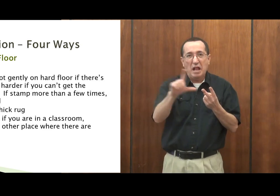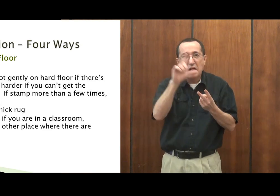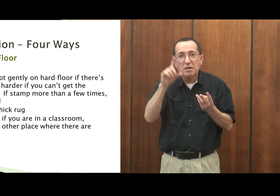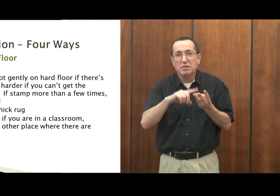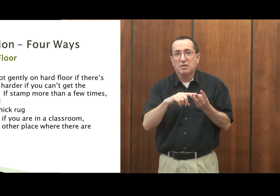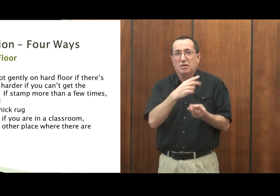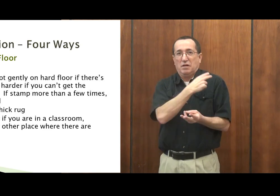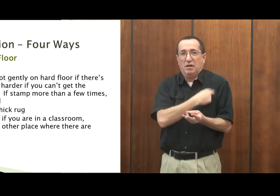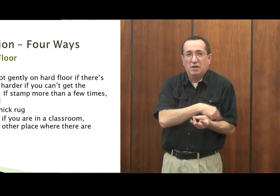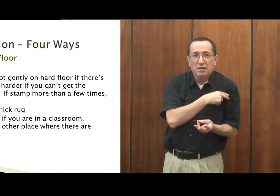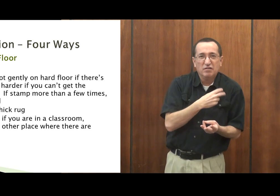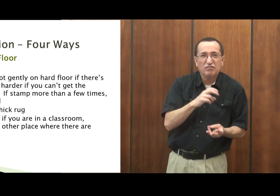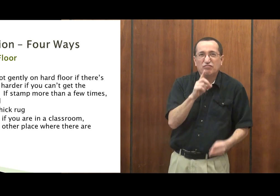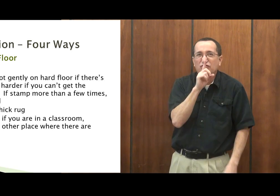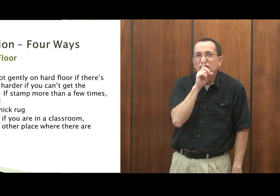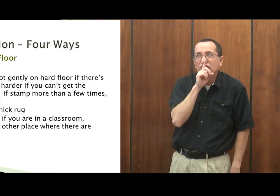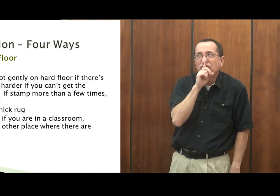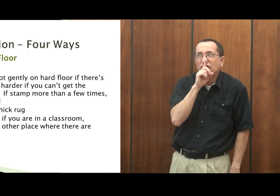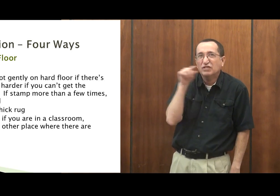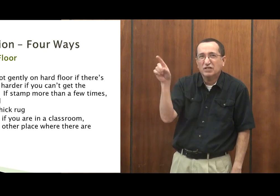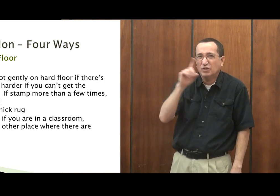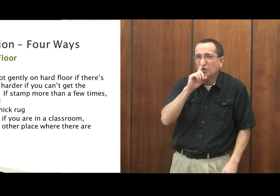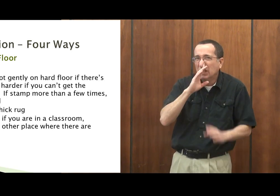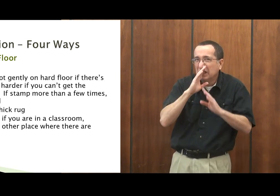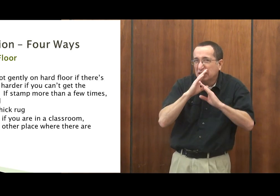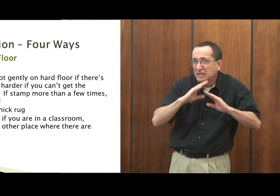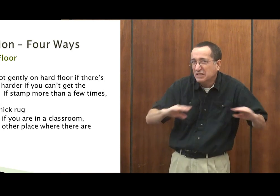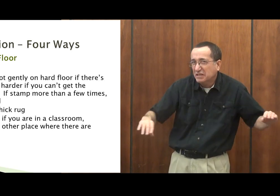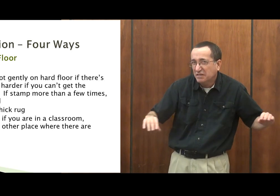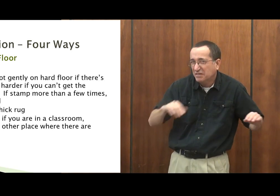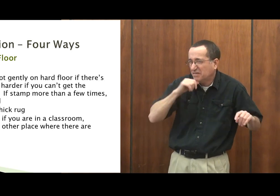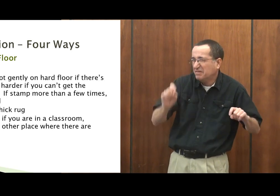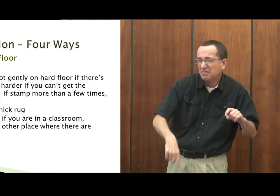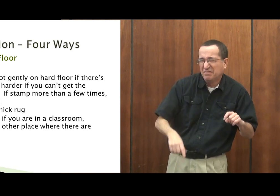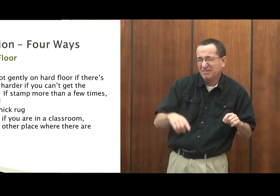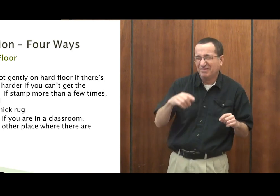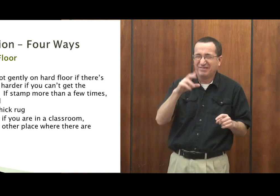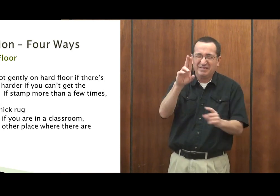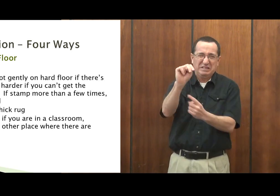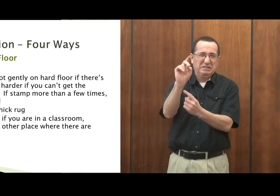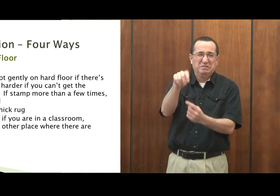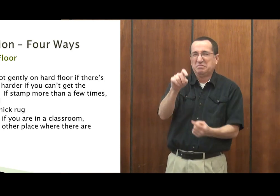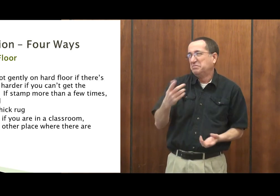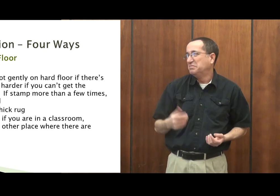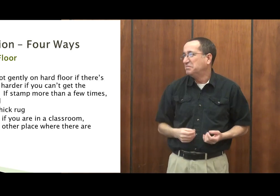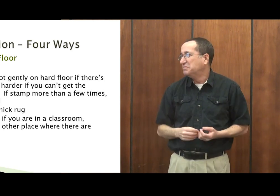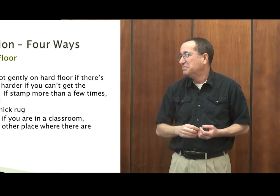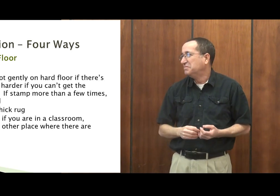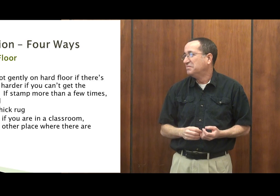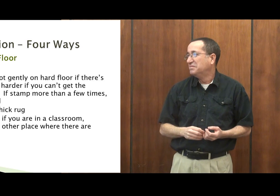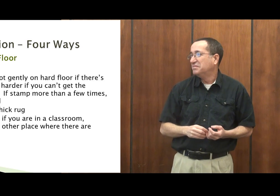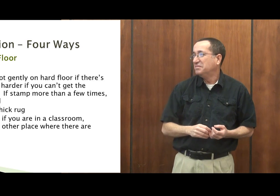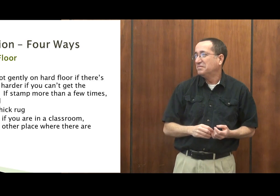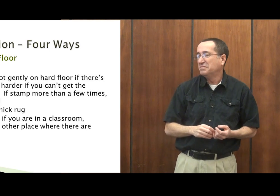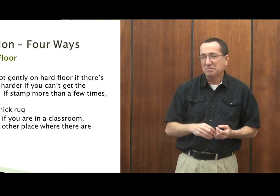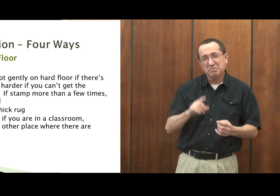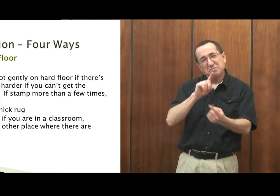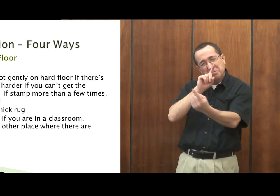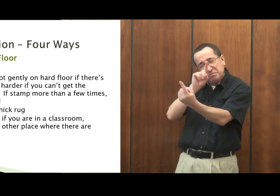or a library or a hospital is a no-no. These are quiet places. You don't want that unnecessary sound. So